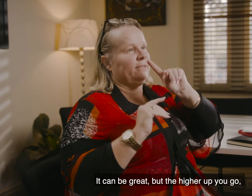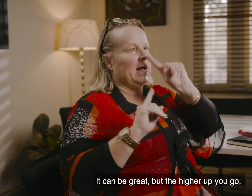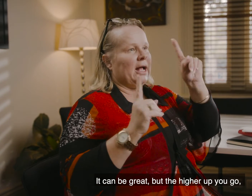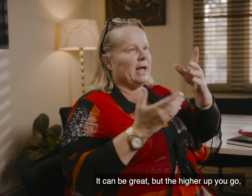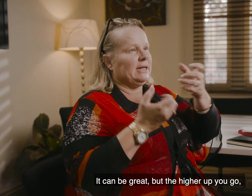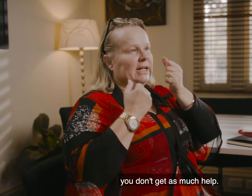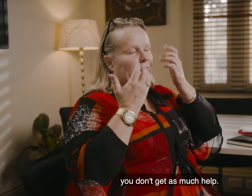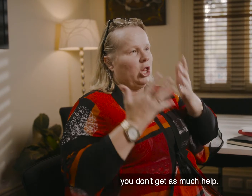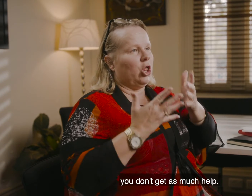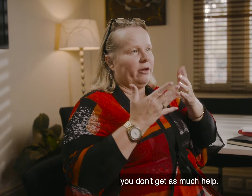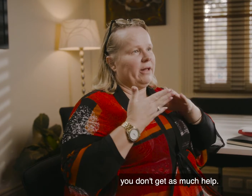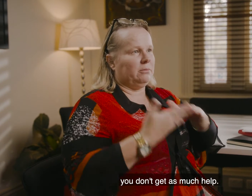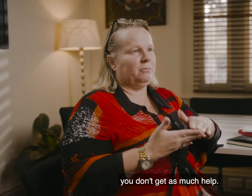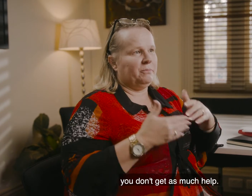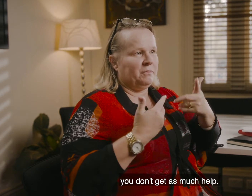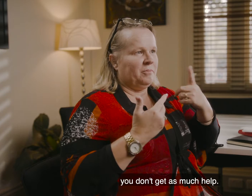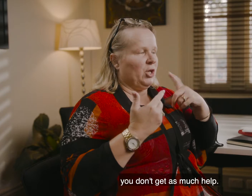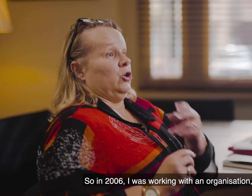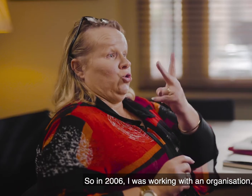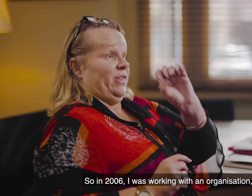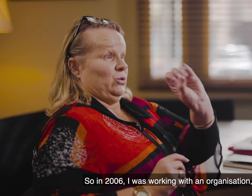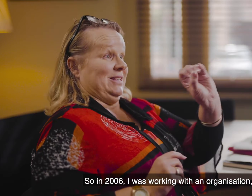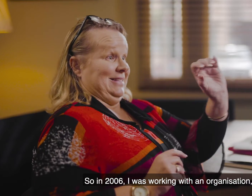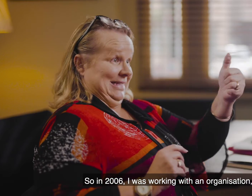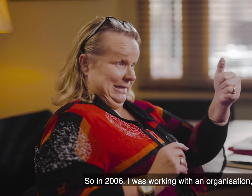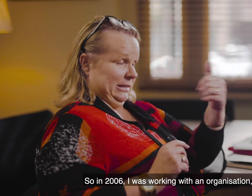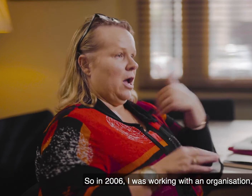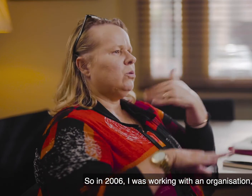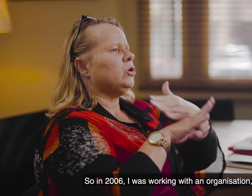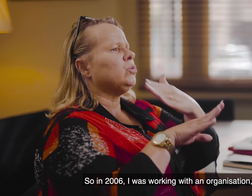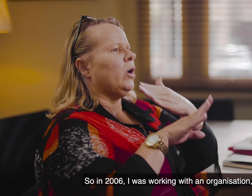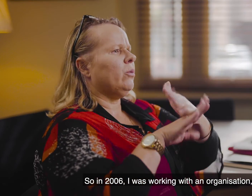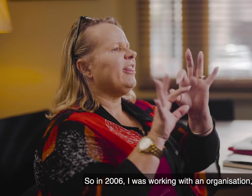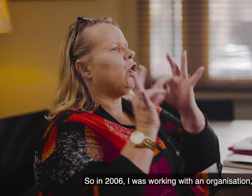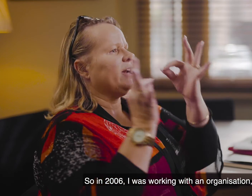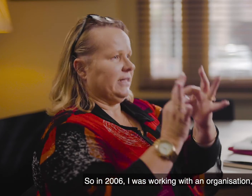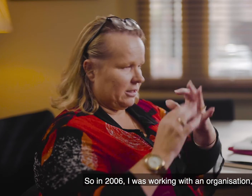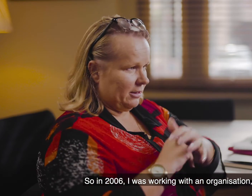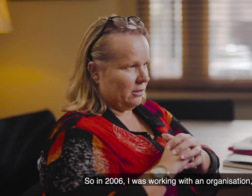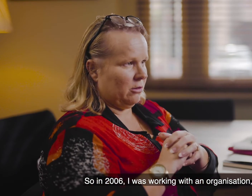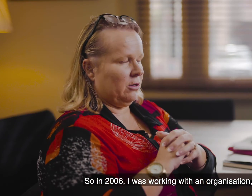up you go, you don't get as much help. So in 2006, I was working with an organisation.